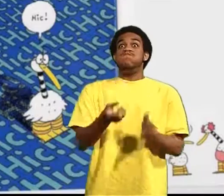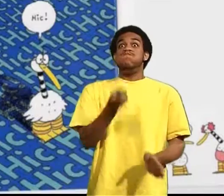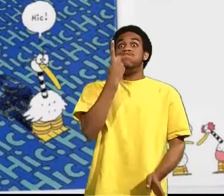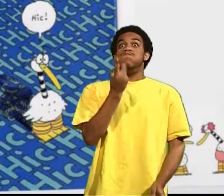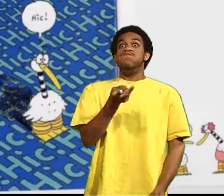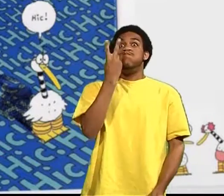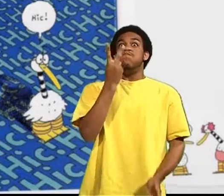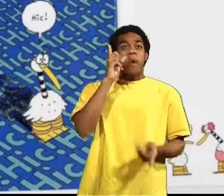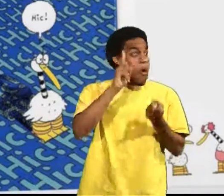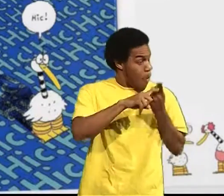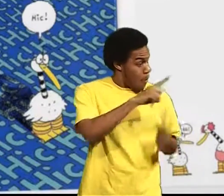Count to 100.